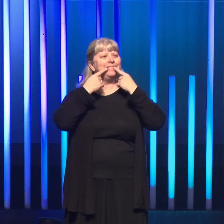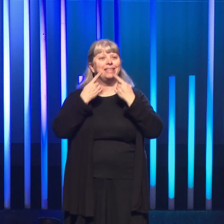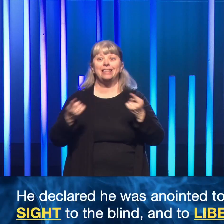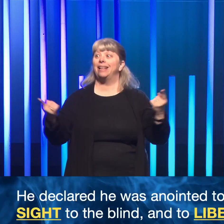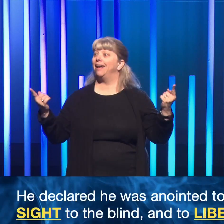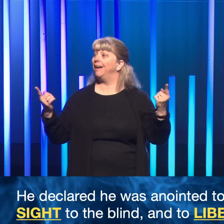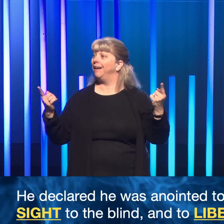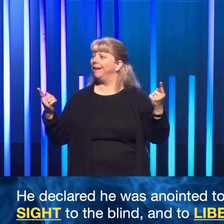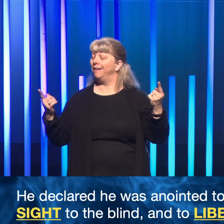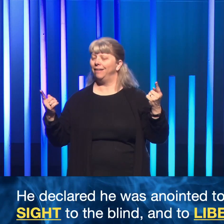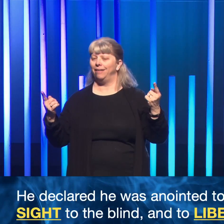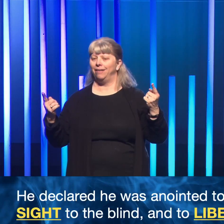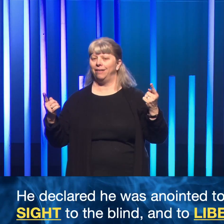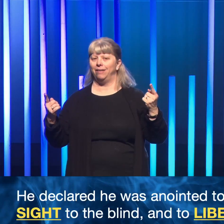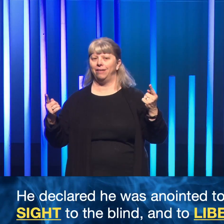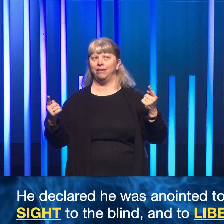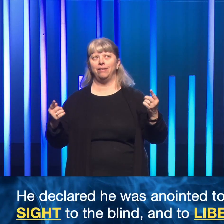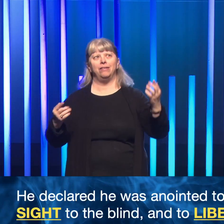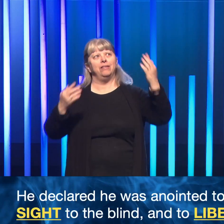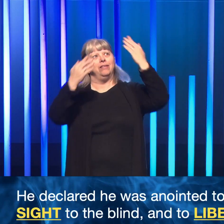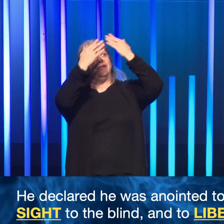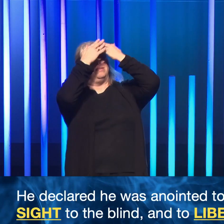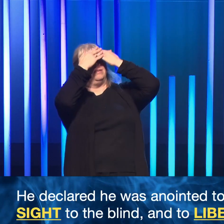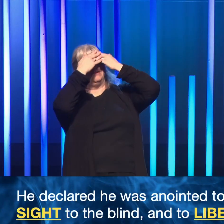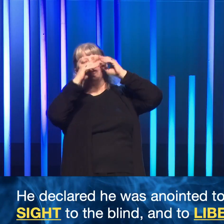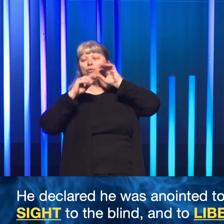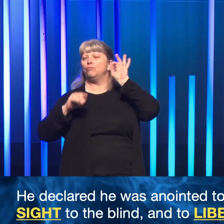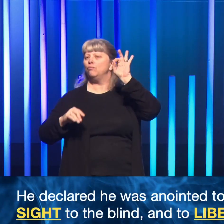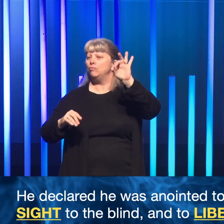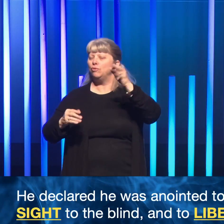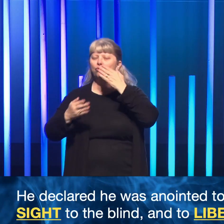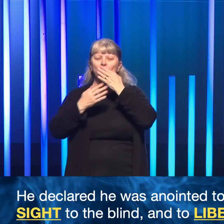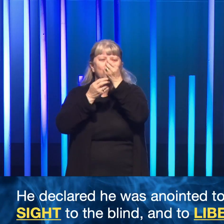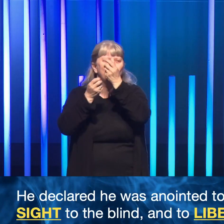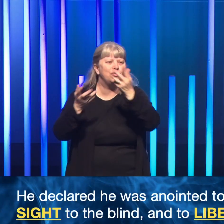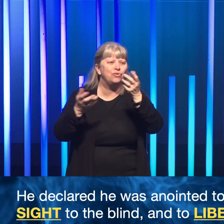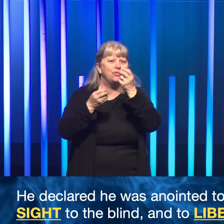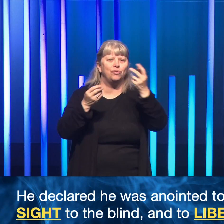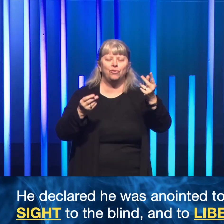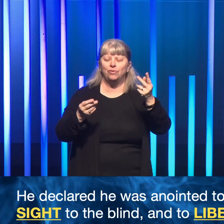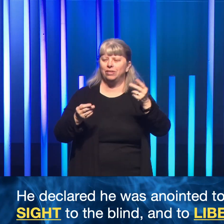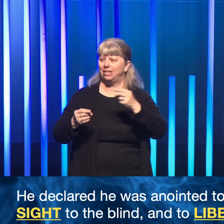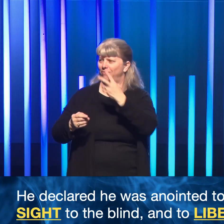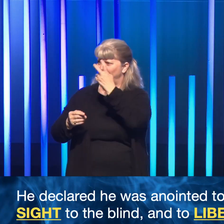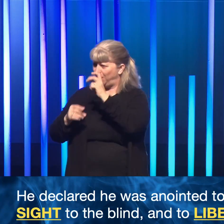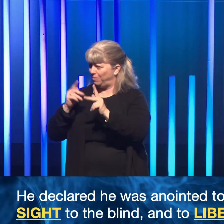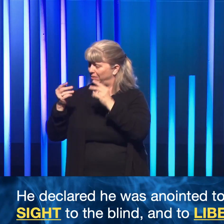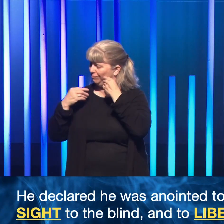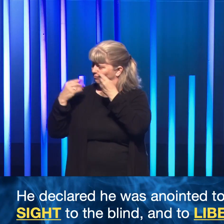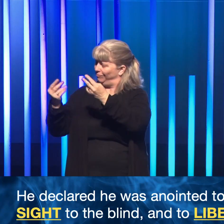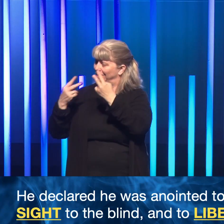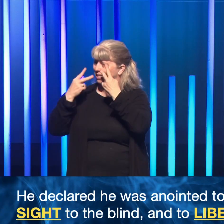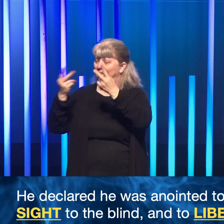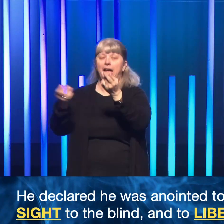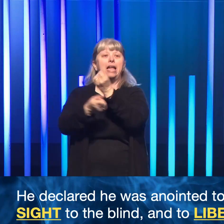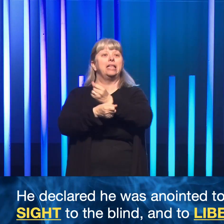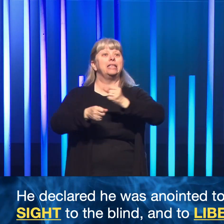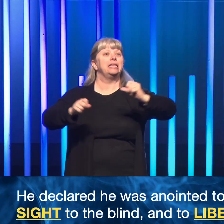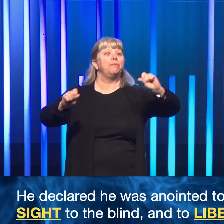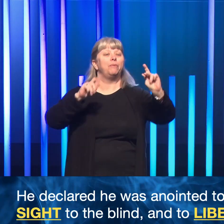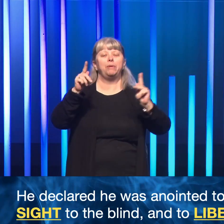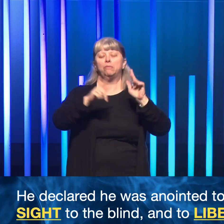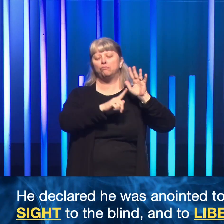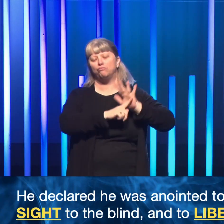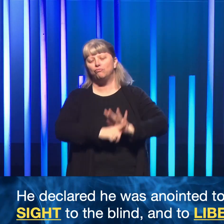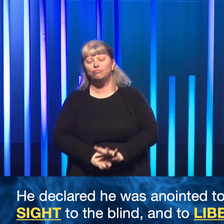he was anointed to preach the good news, to give sight to the blind, and to liberate the oppressed.